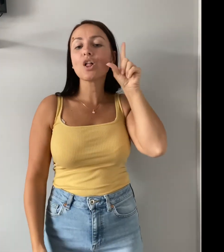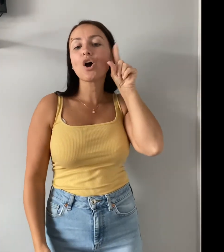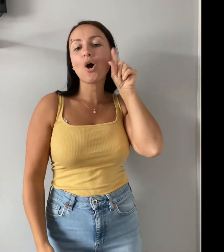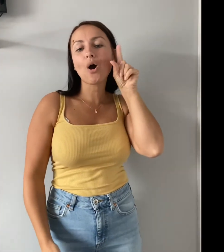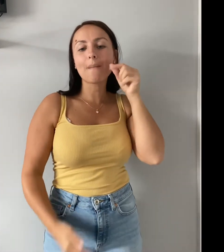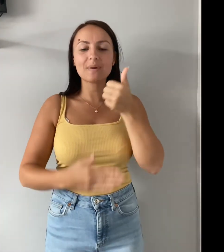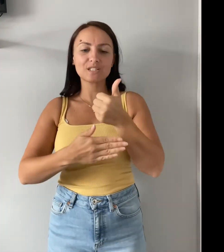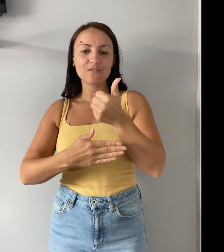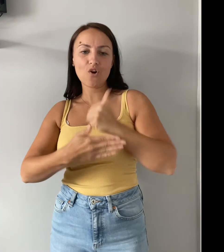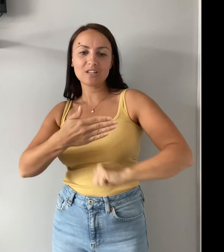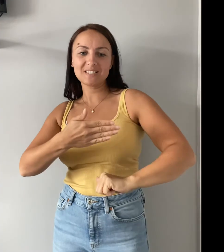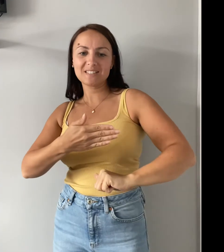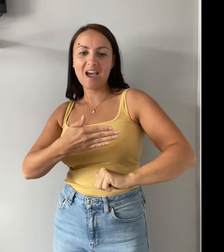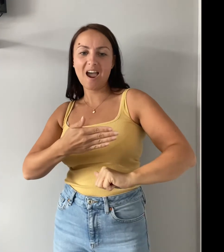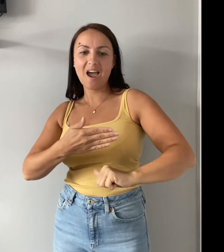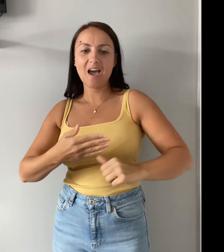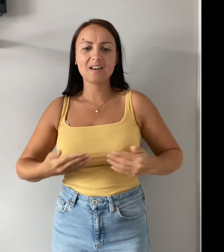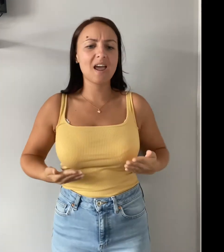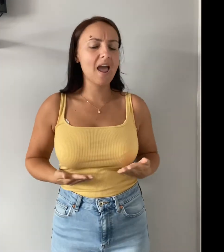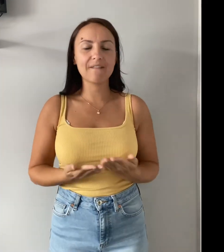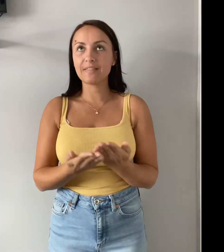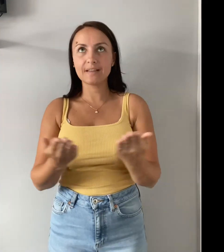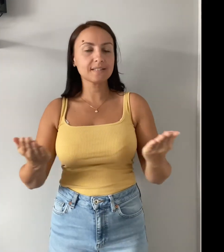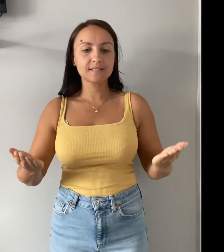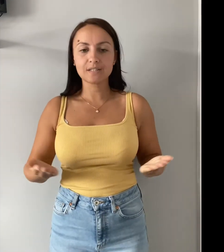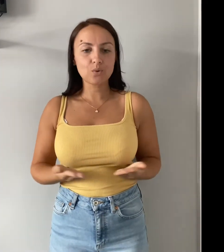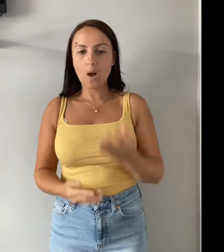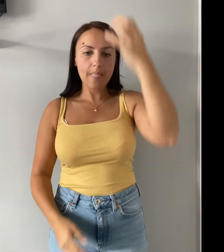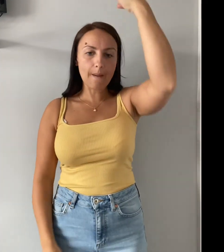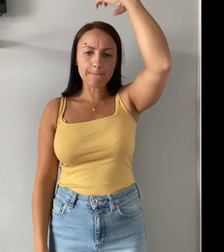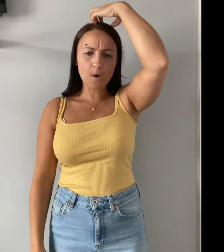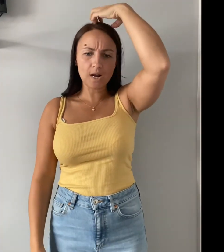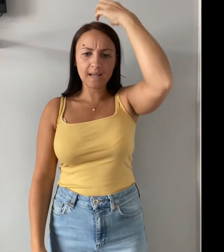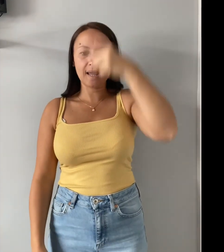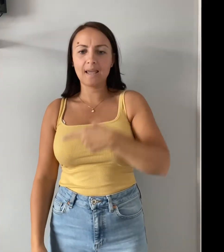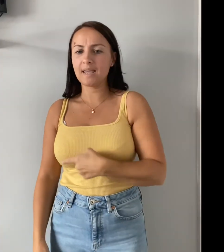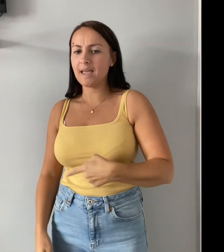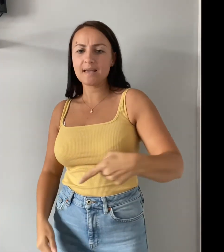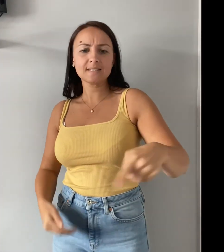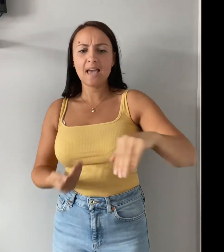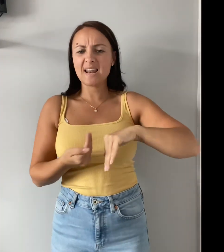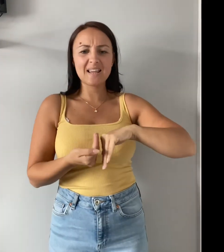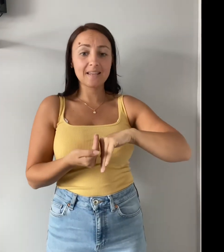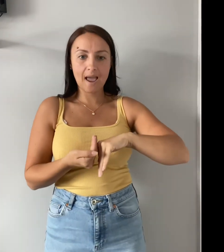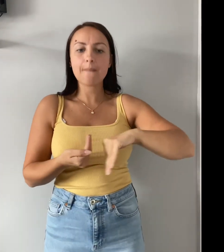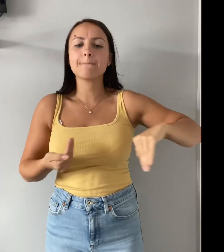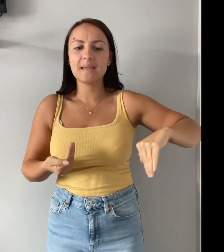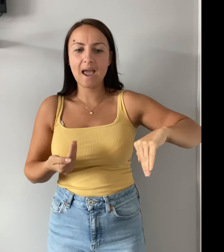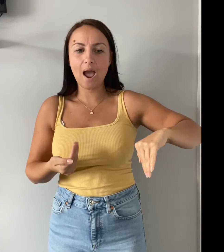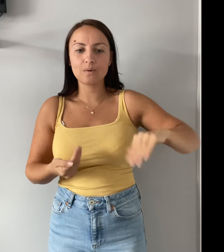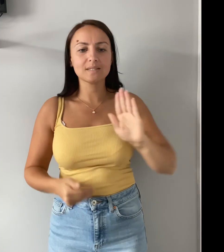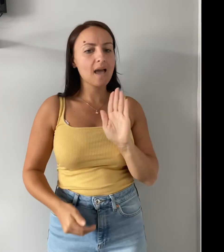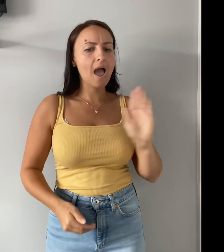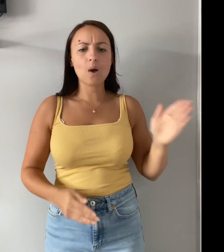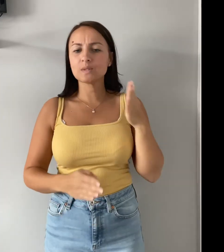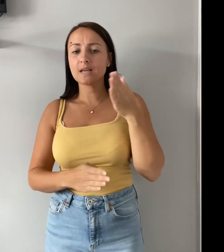horn fills for a star If this is where the monarchy is headed, count me out Not a